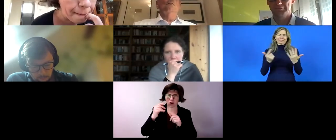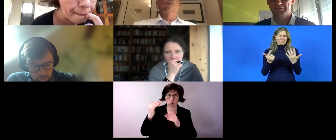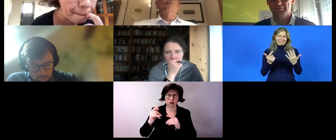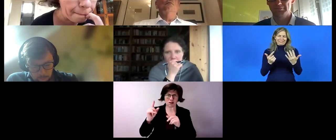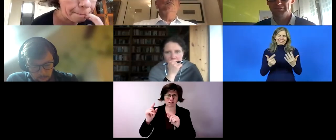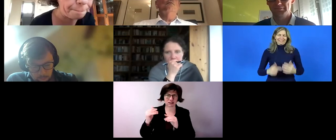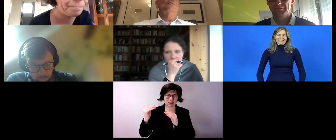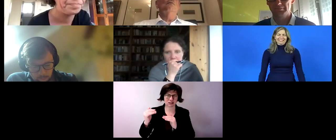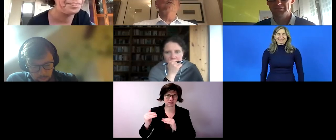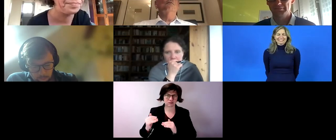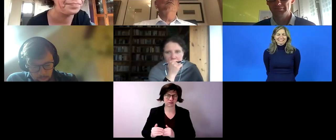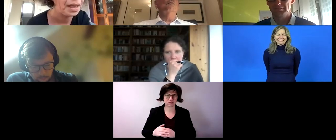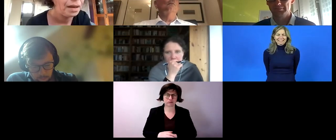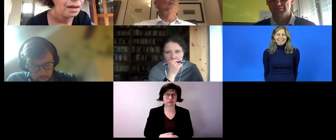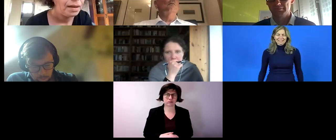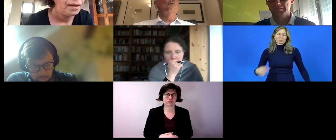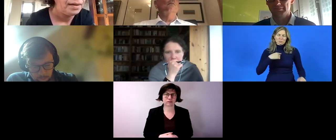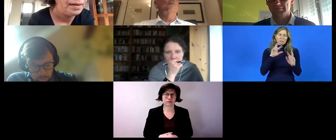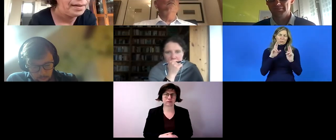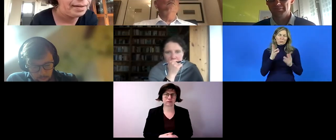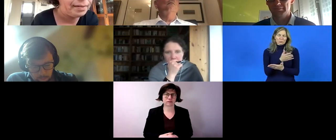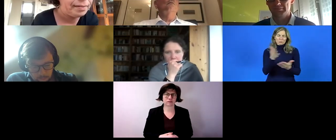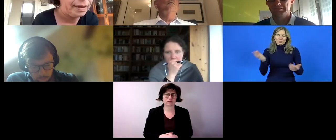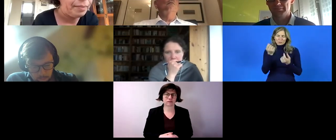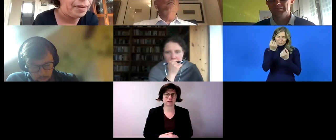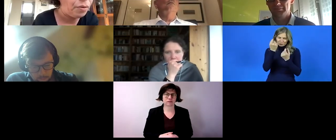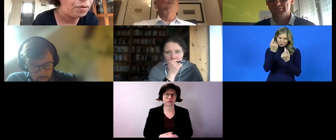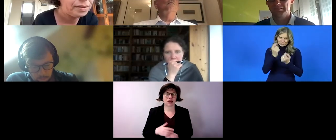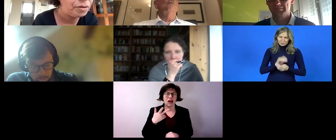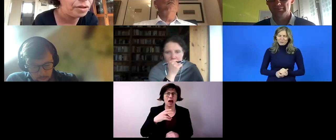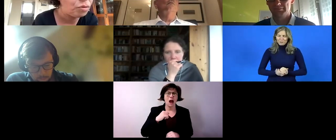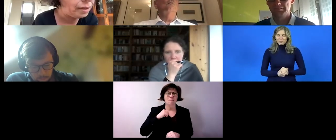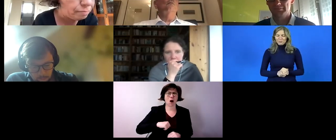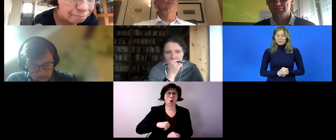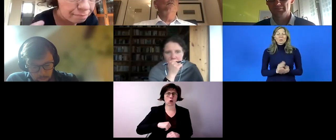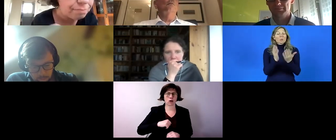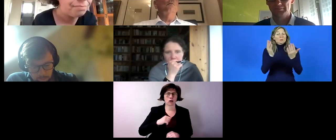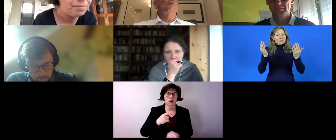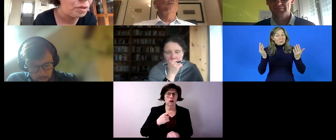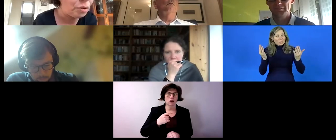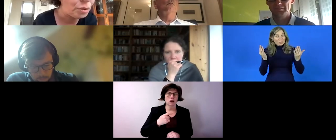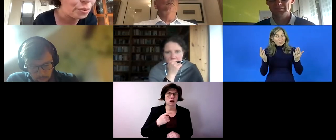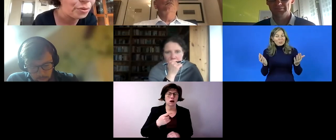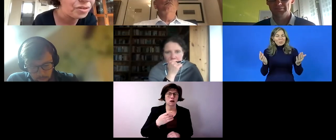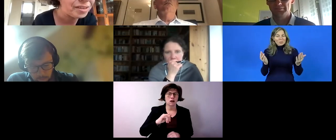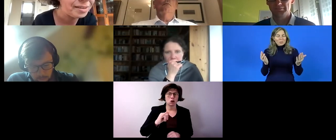account on your understanding in this regard so um there is mr